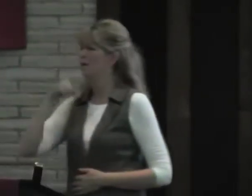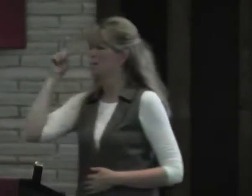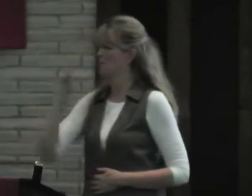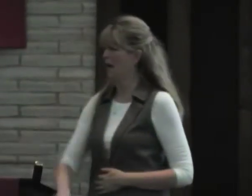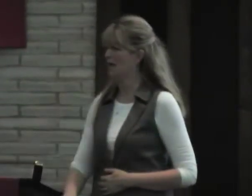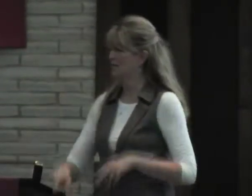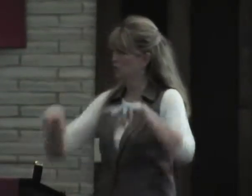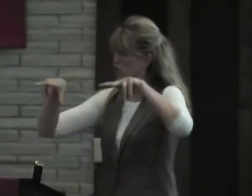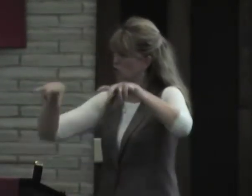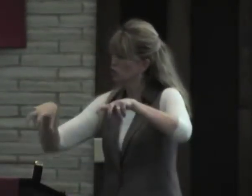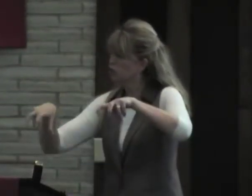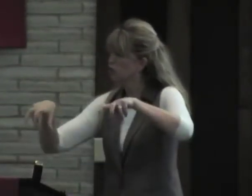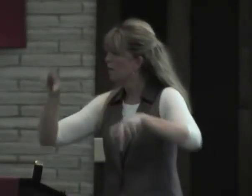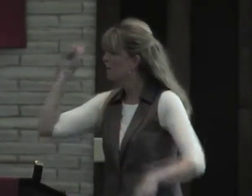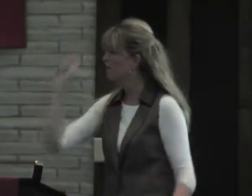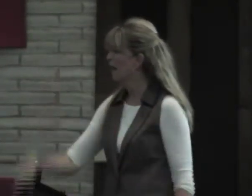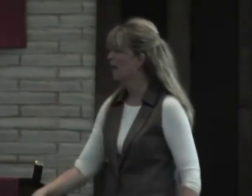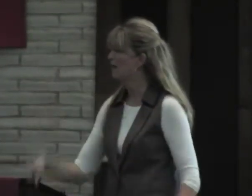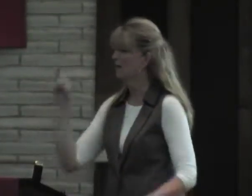recharge. So we must charge